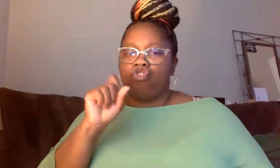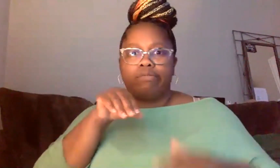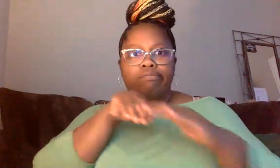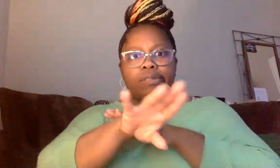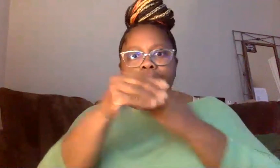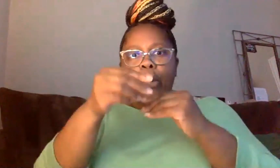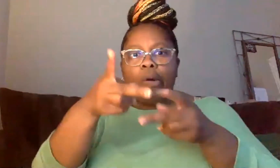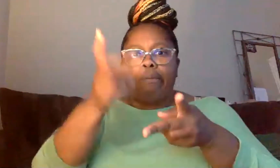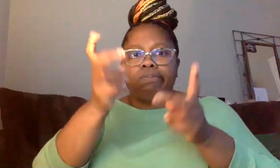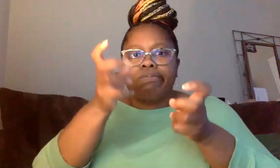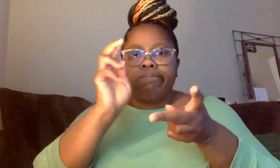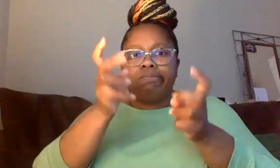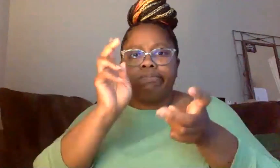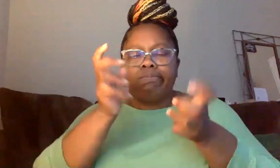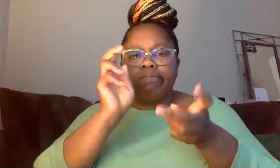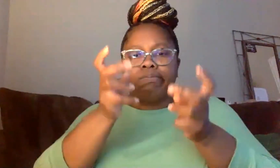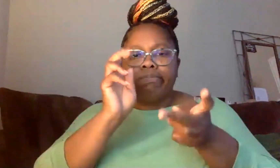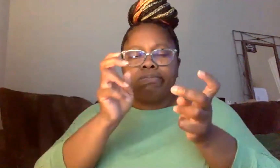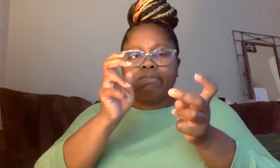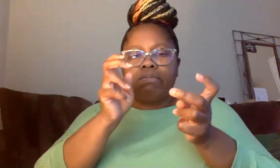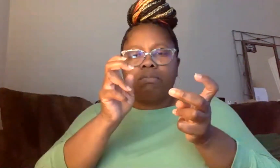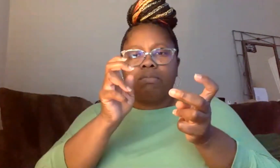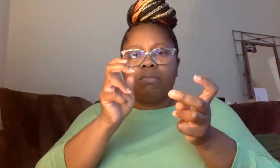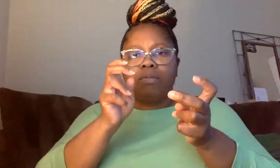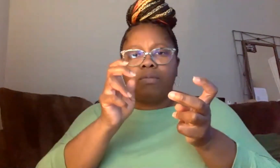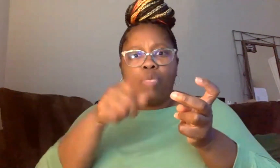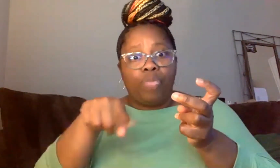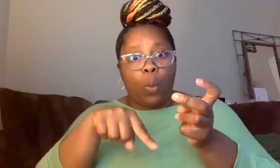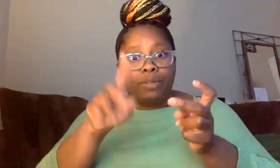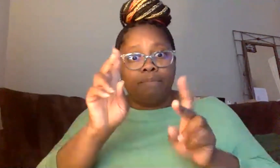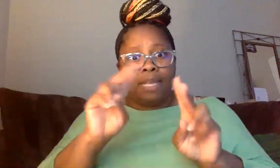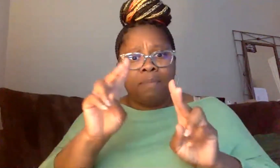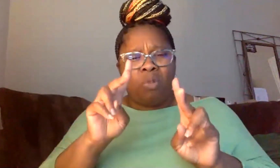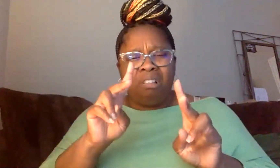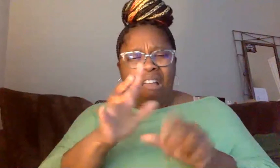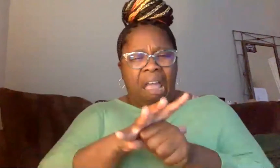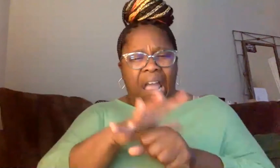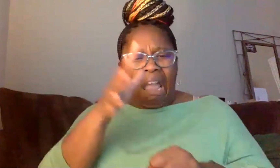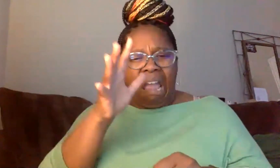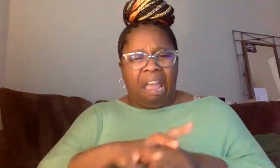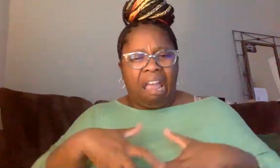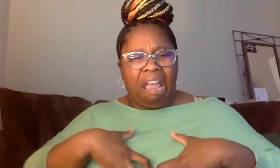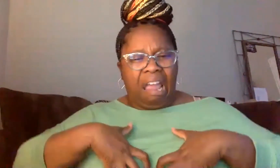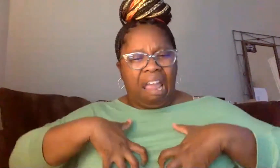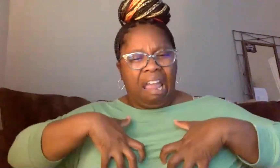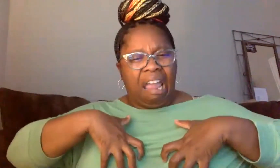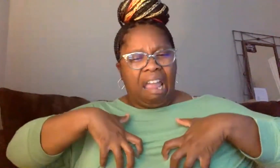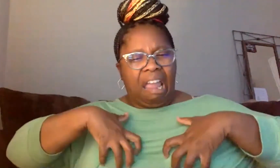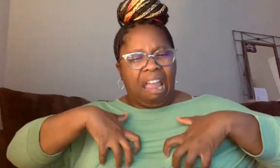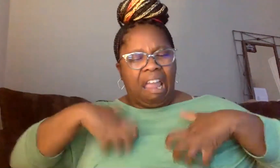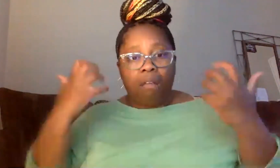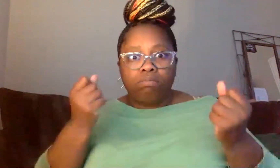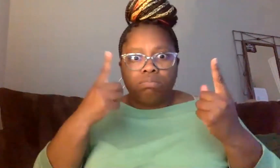going on. And those are the people who are outraged and you can't blame them for being outraged. There are American people who are also American